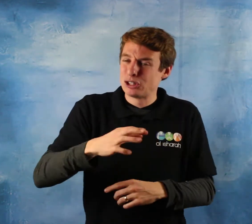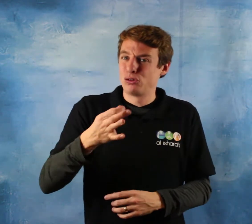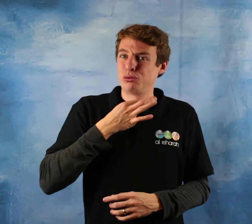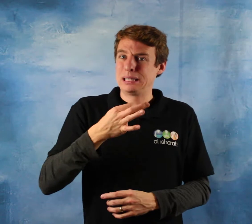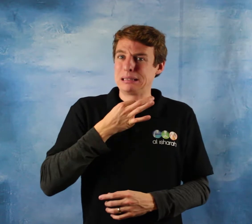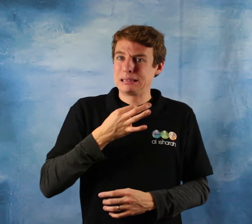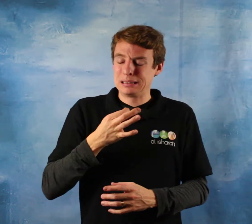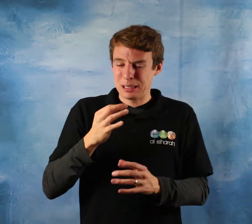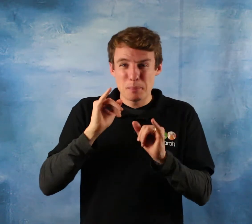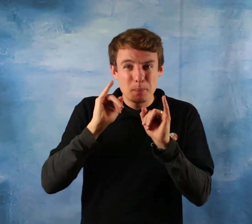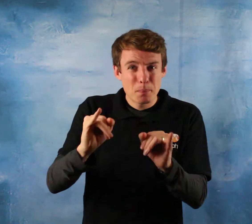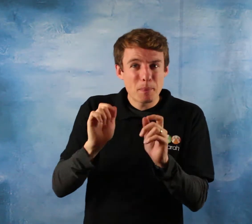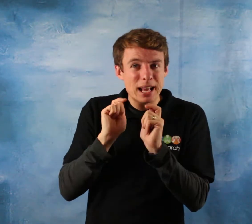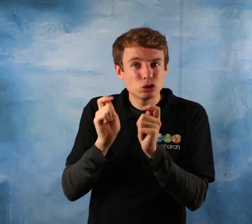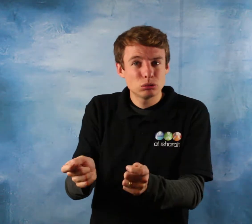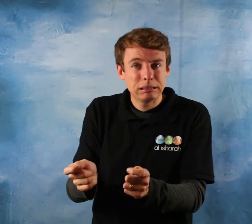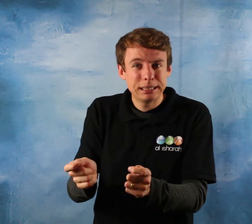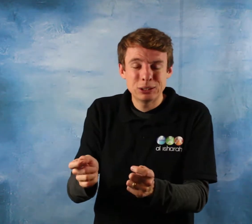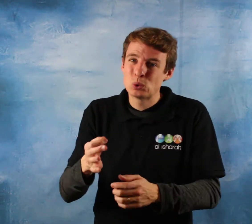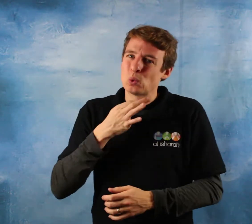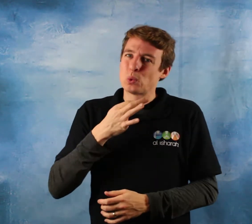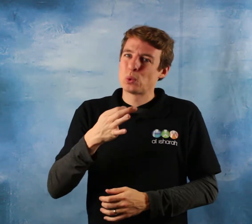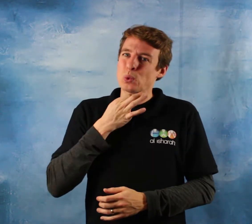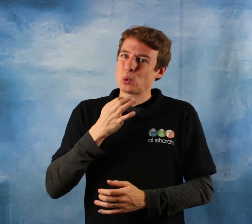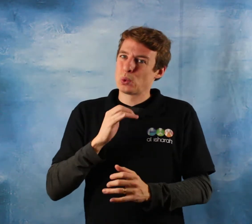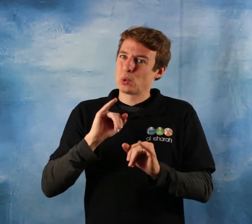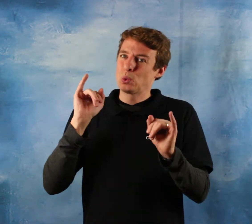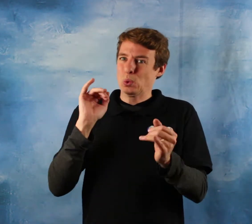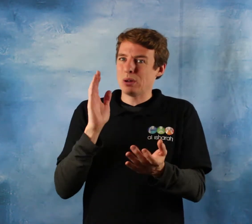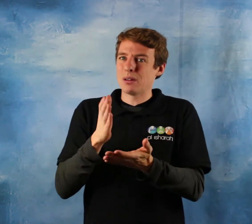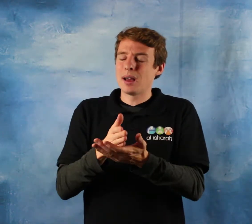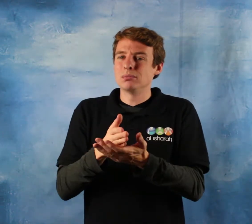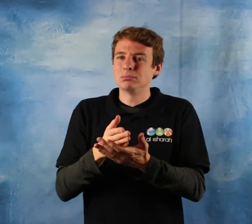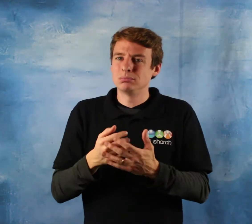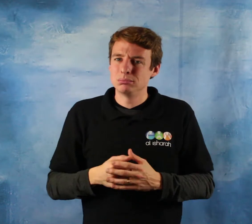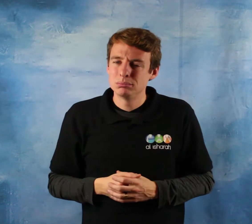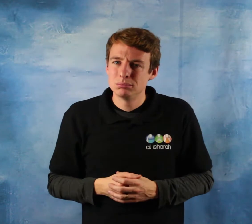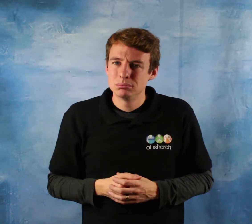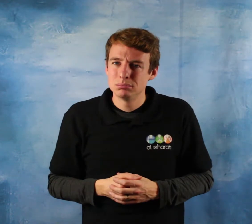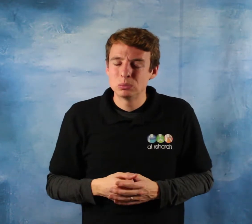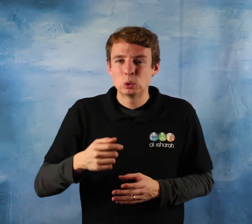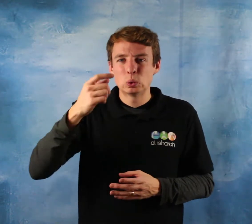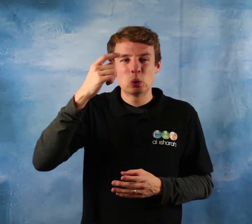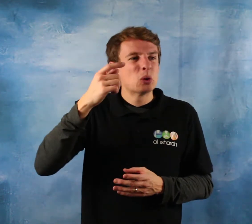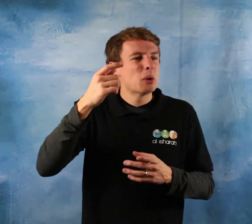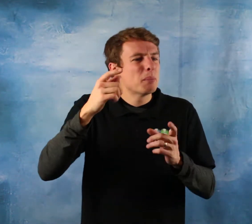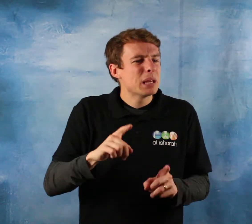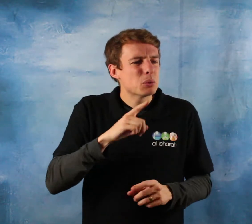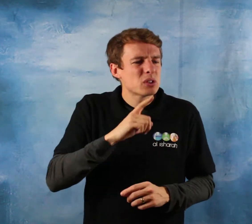the religion to justify abuse towards a woman in doing so we misrepresent Islam and an observer and the